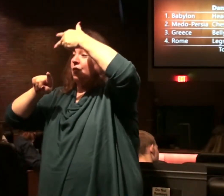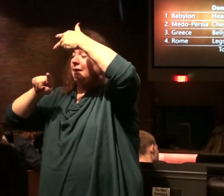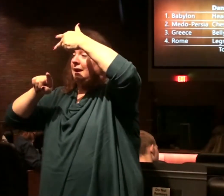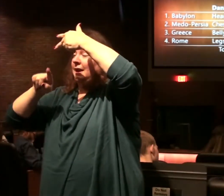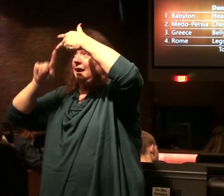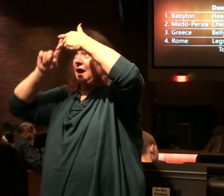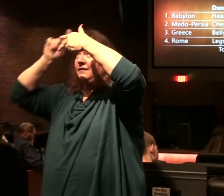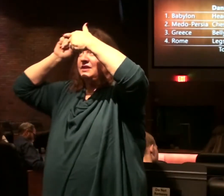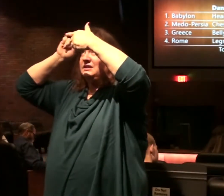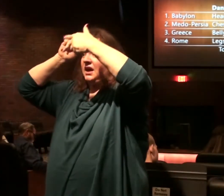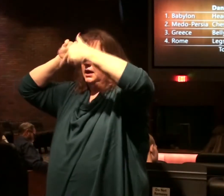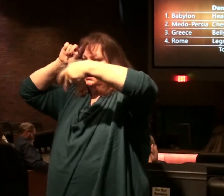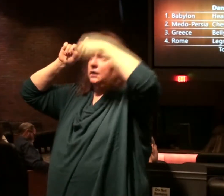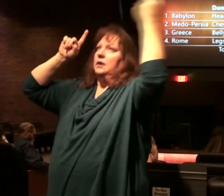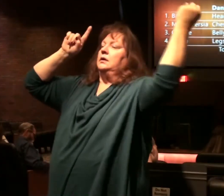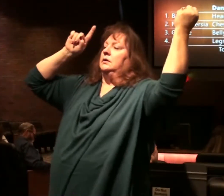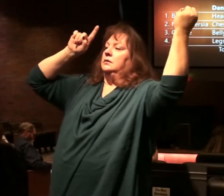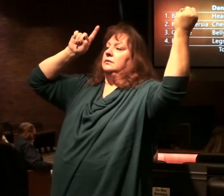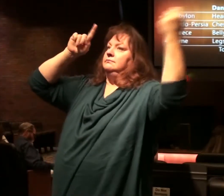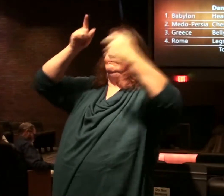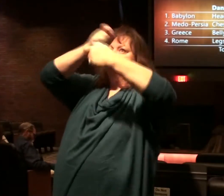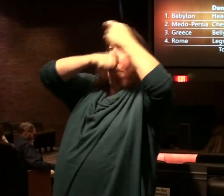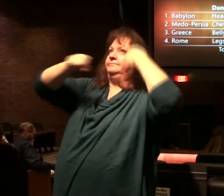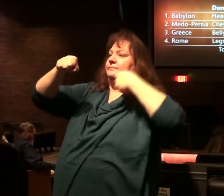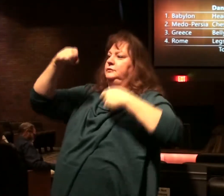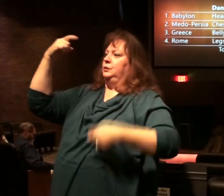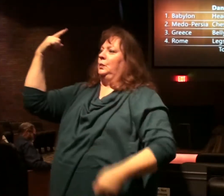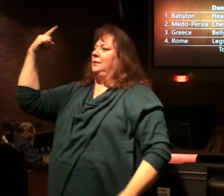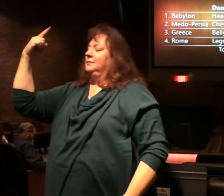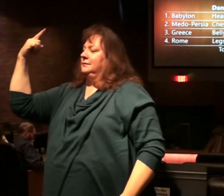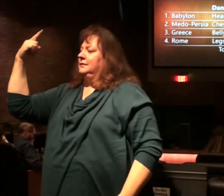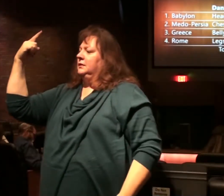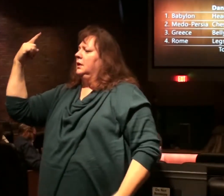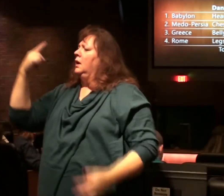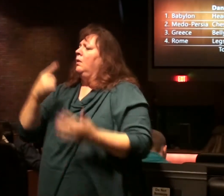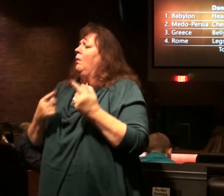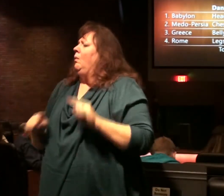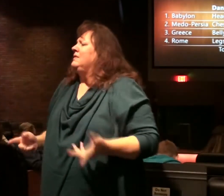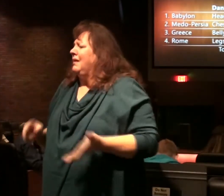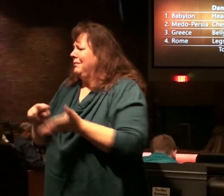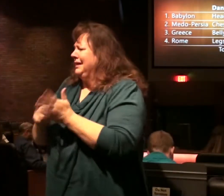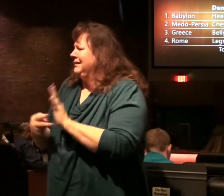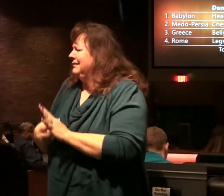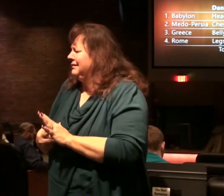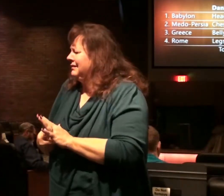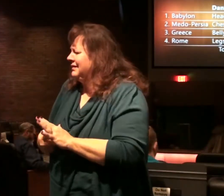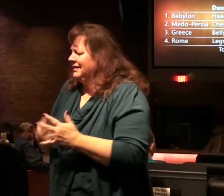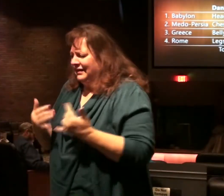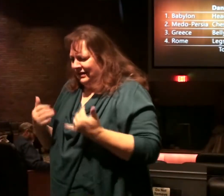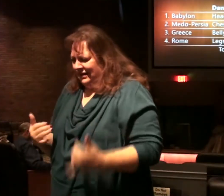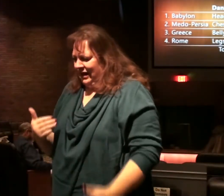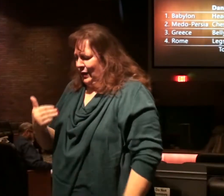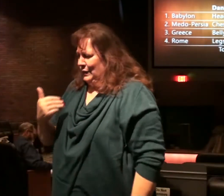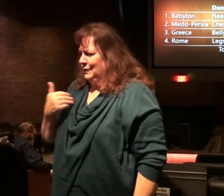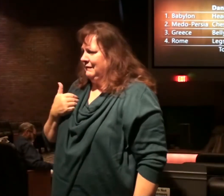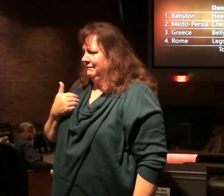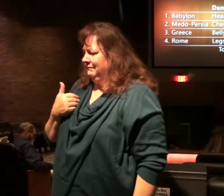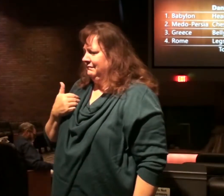first horns were pulled out by the roots before it. So what happens here? Now you have